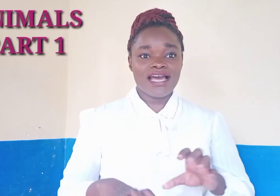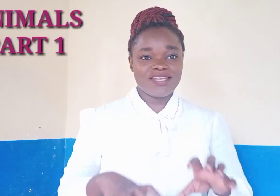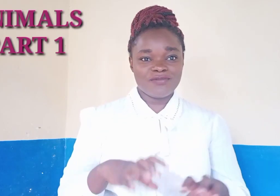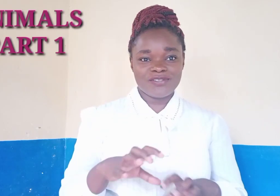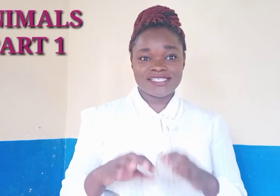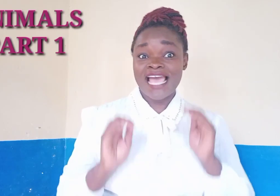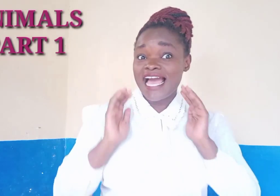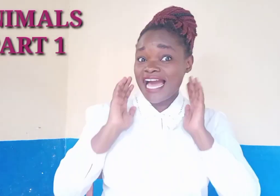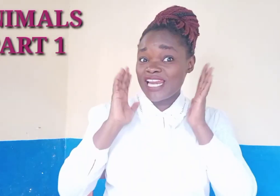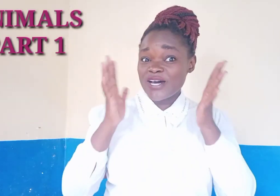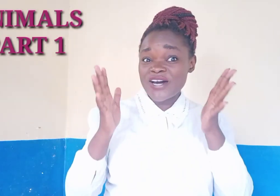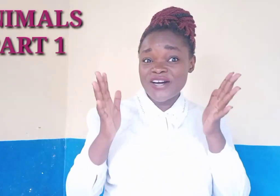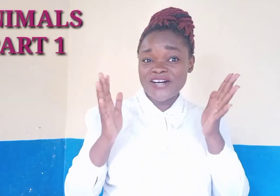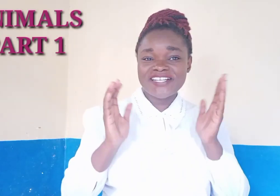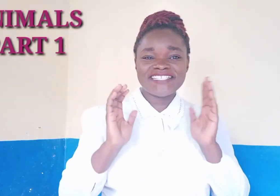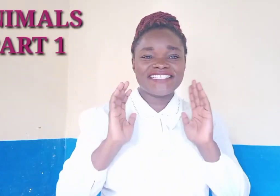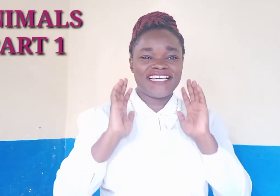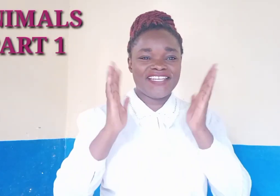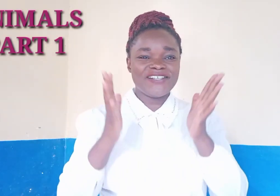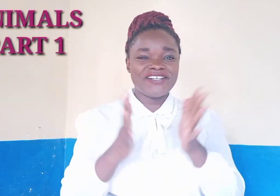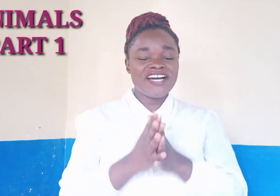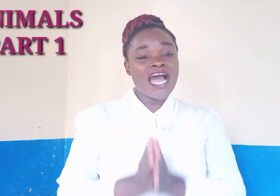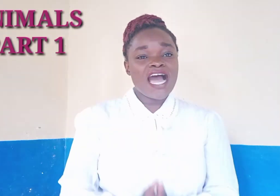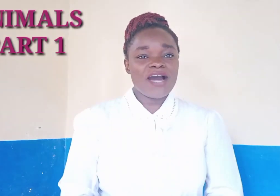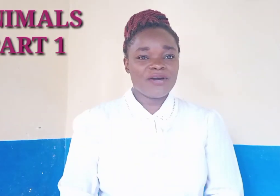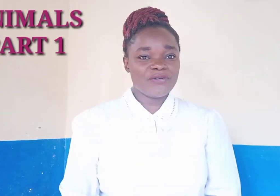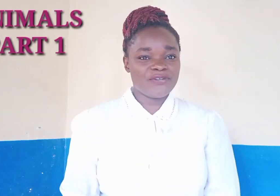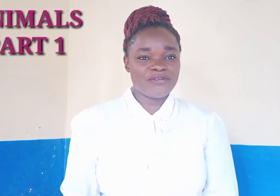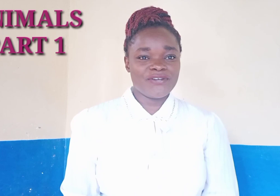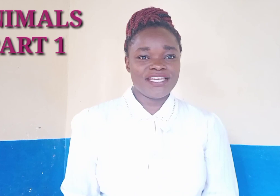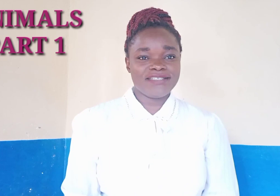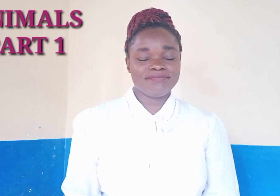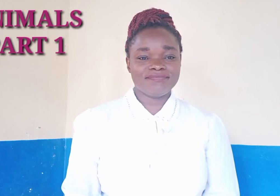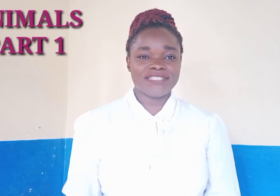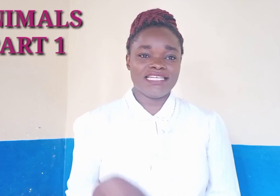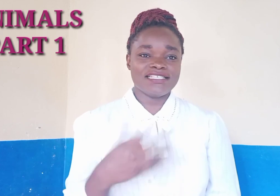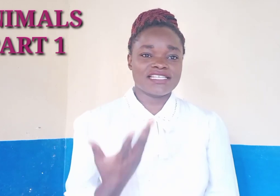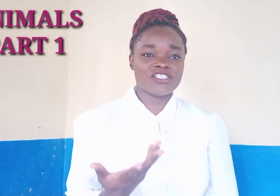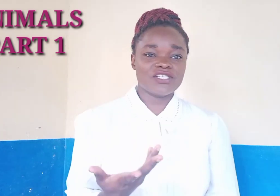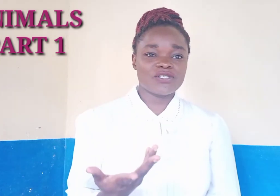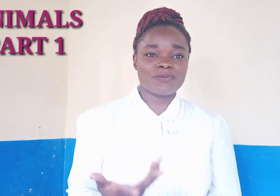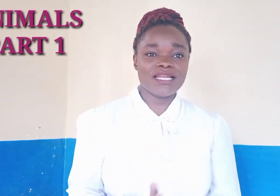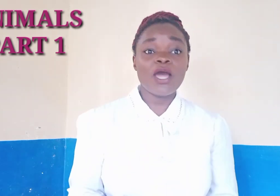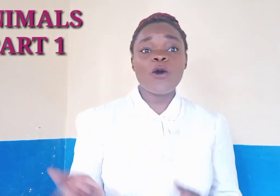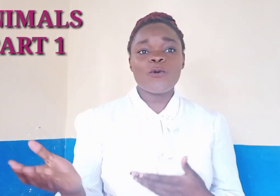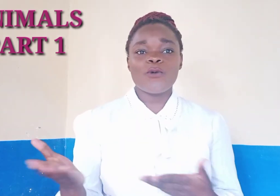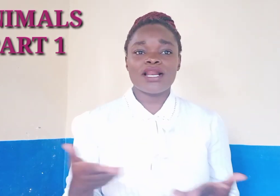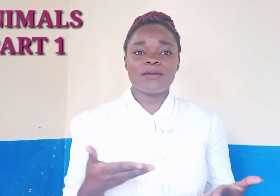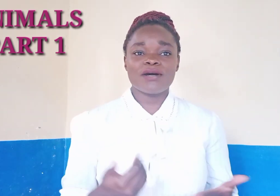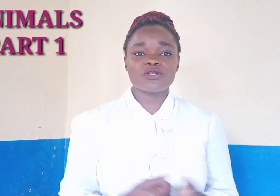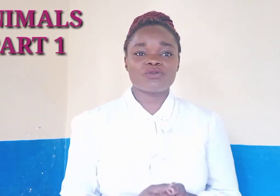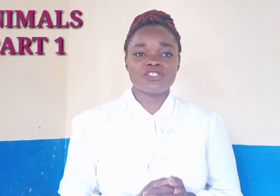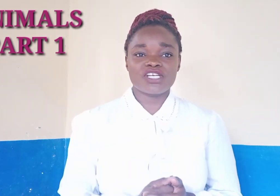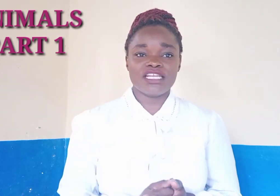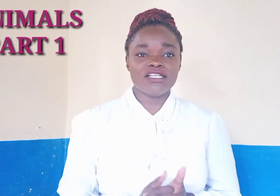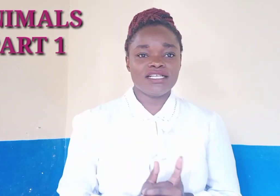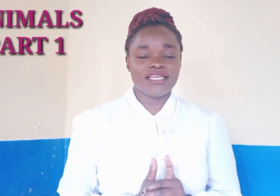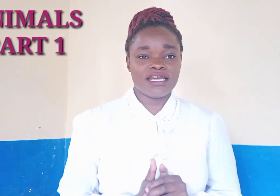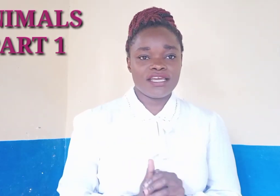animals hello hello how are you doing ladies and gentlemen welcome back to my channel here